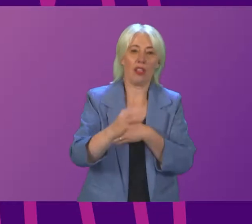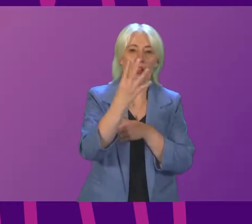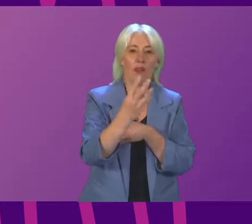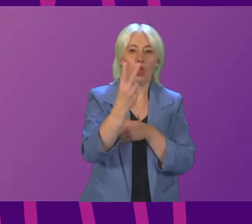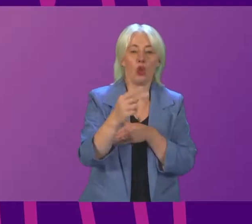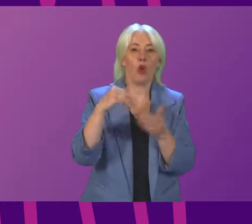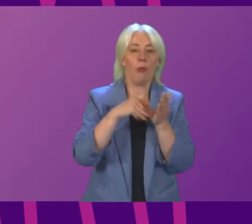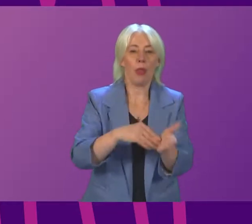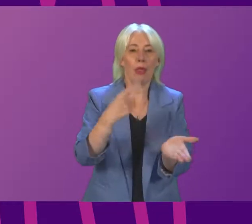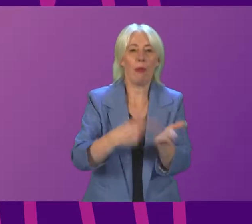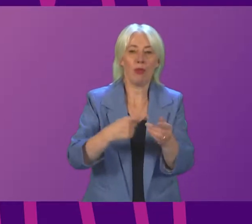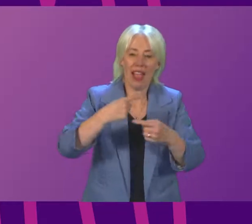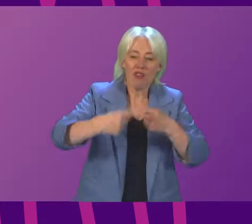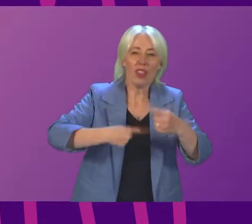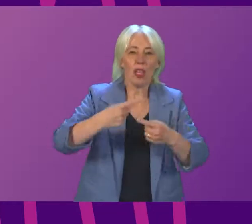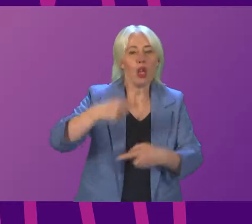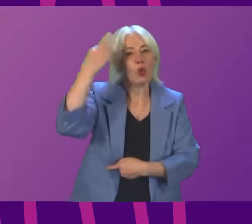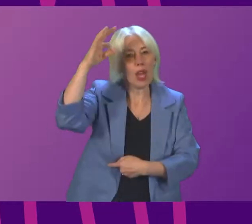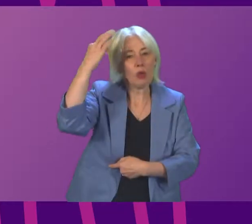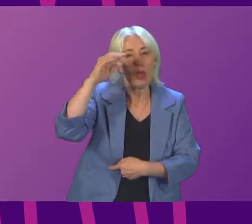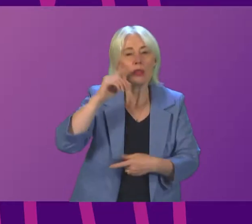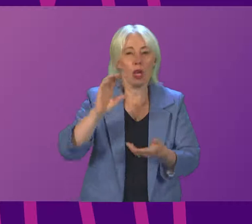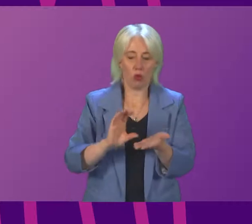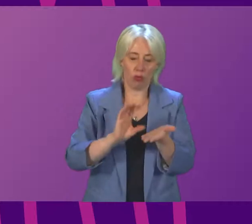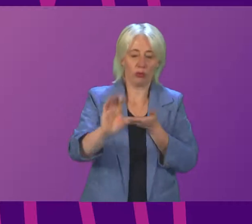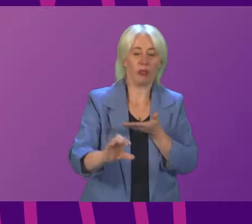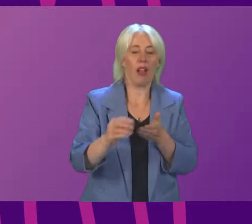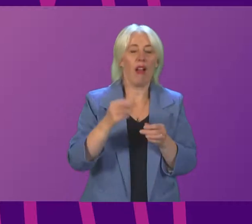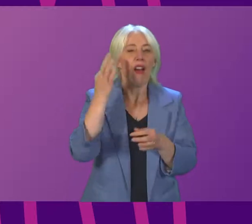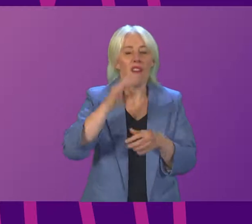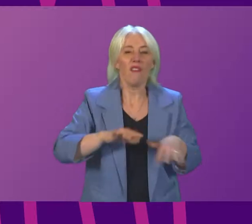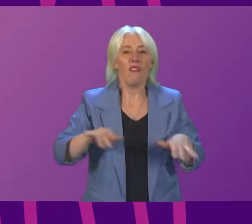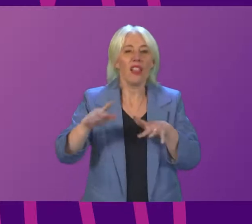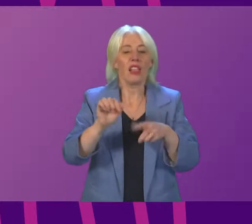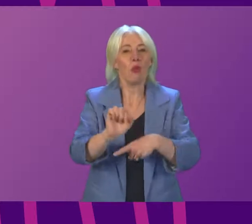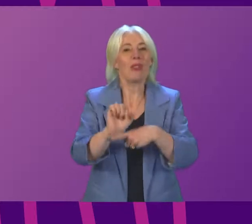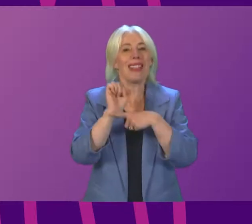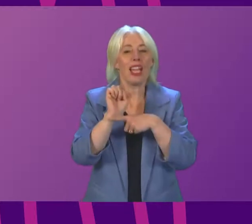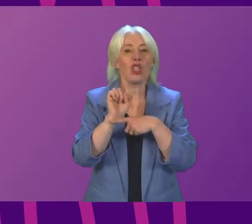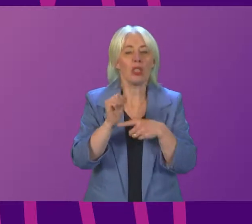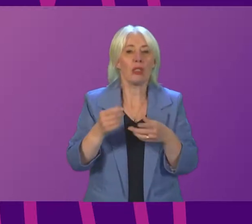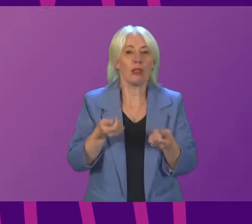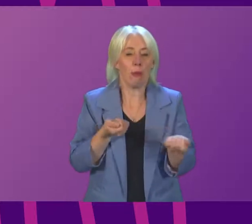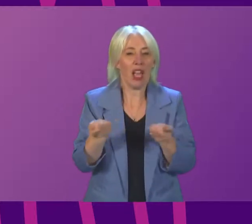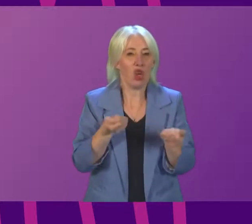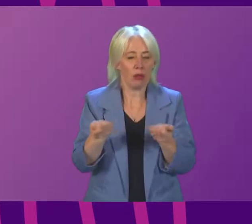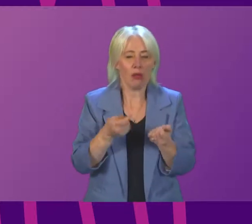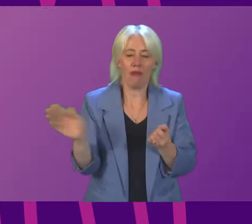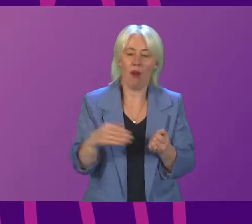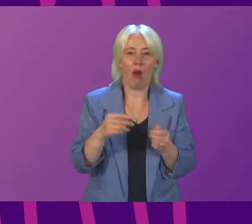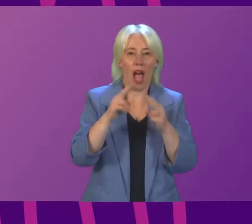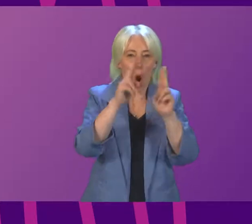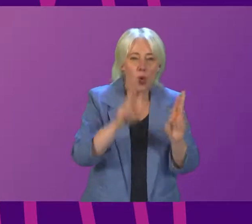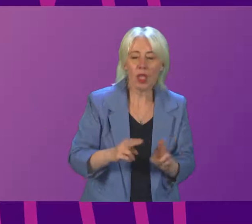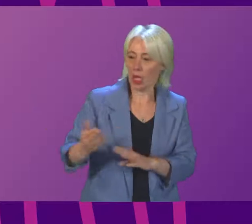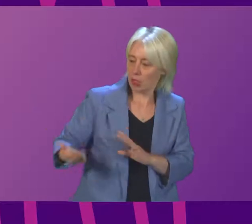each year to local authorities to invest in flood protection measures to help reduce the risk of flooding to households and businesses. We are also investing